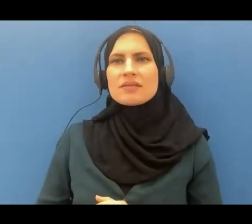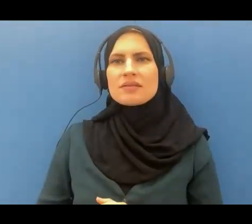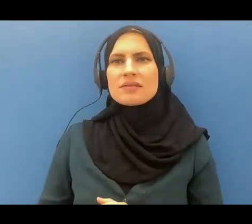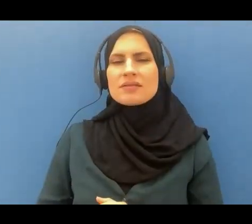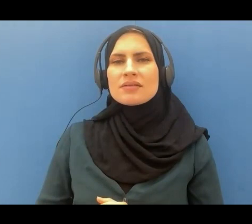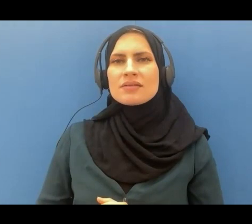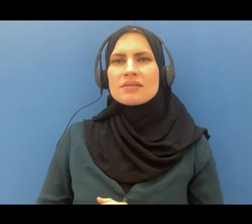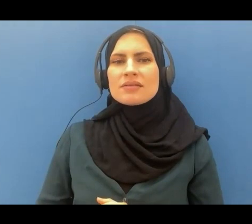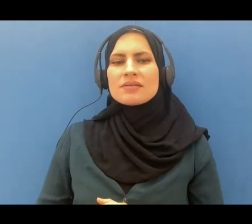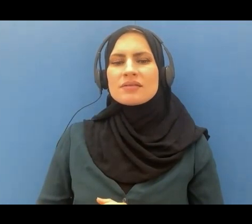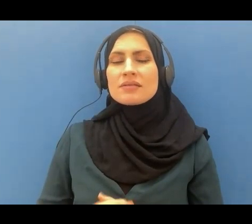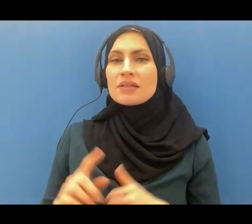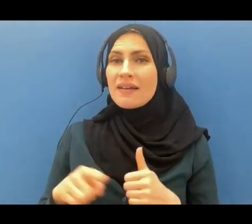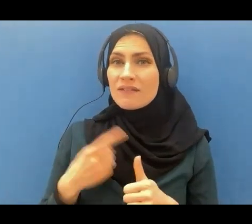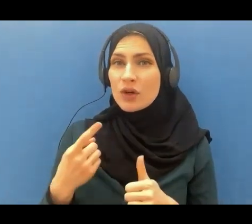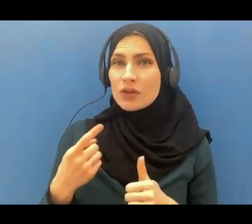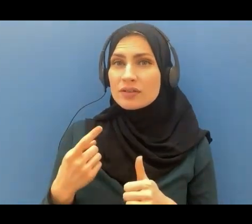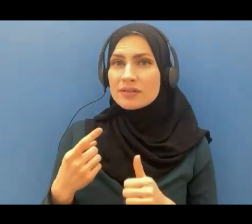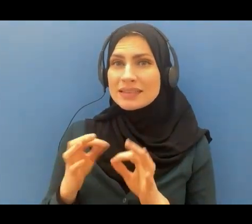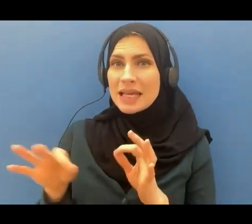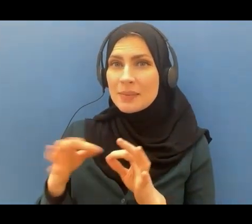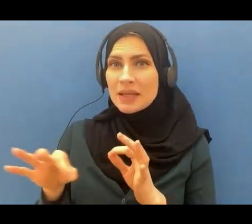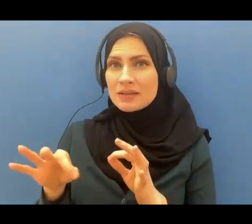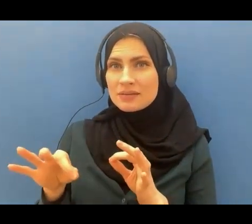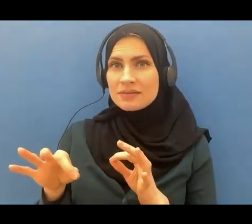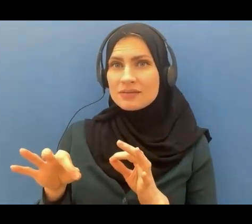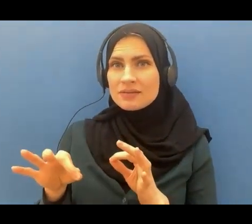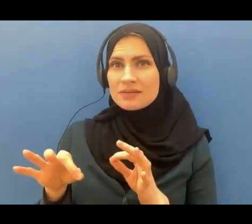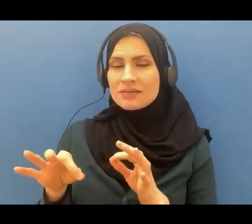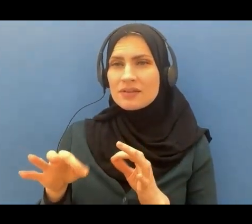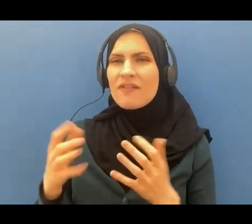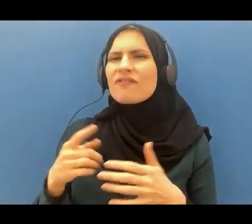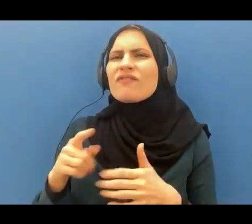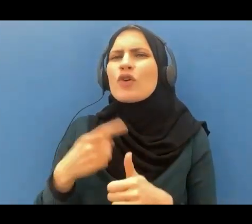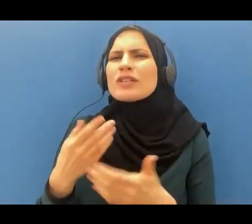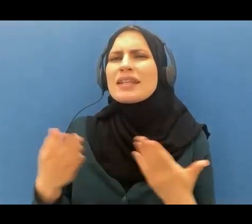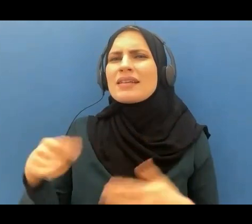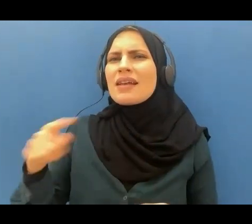statement they make as soon as they see this and start entering into paradise